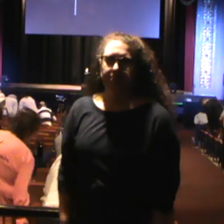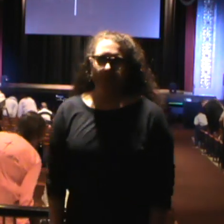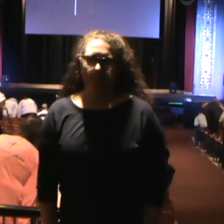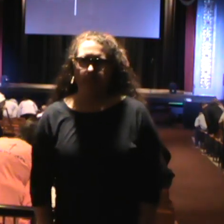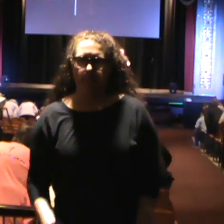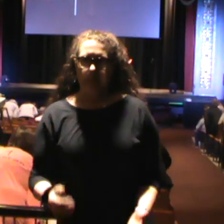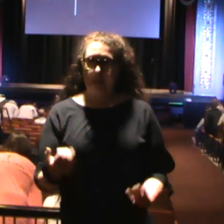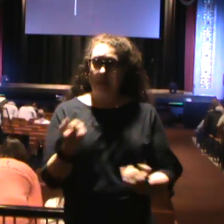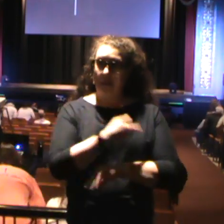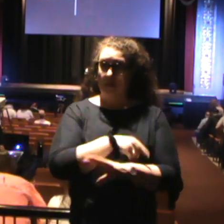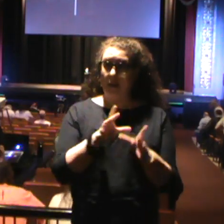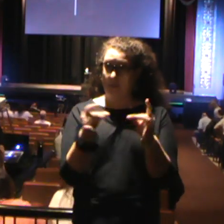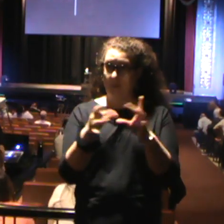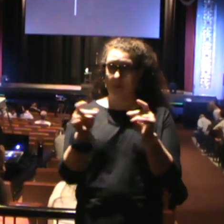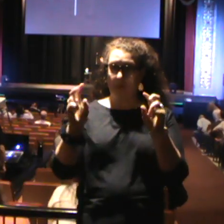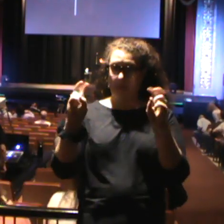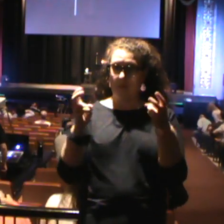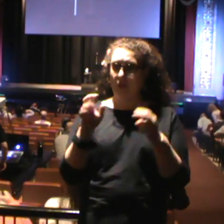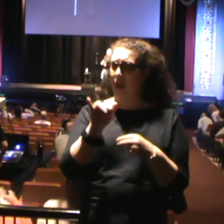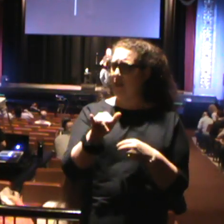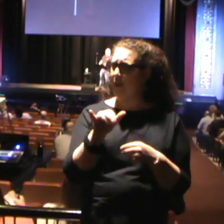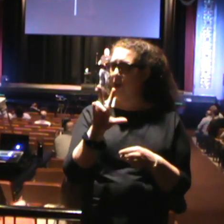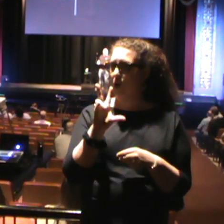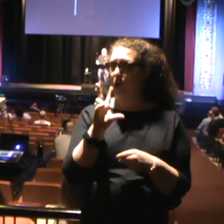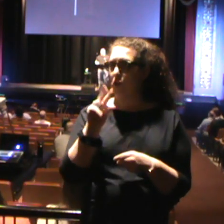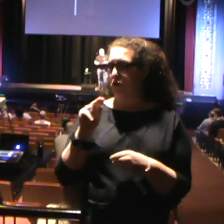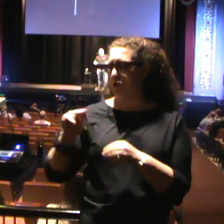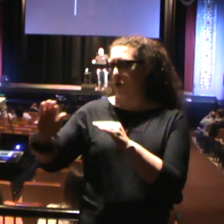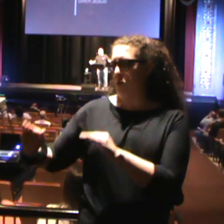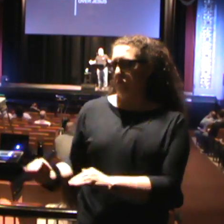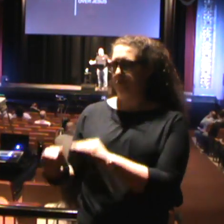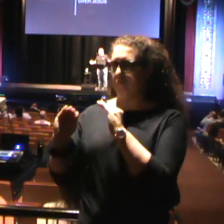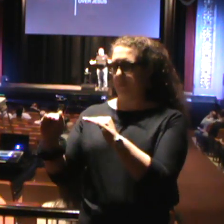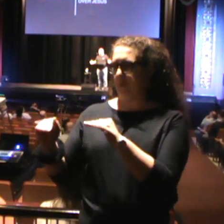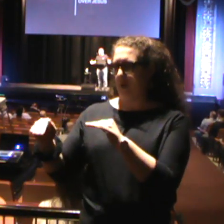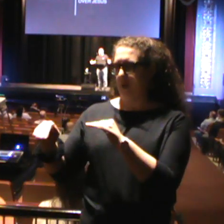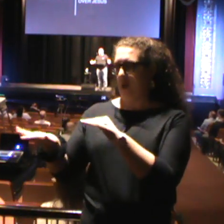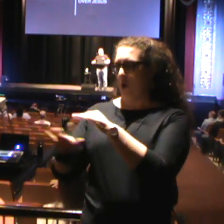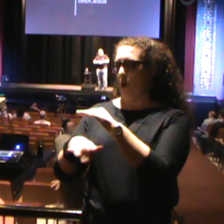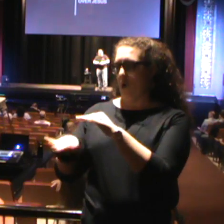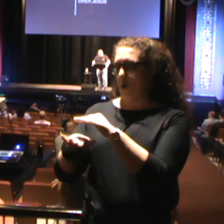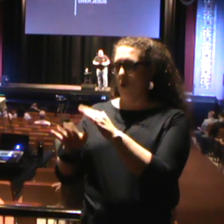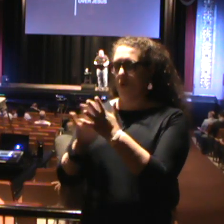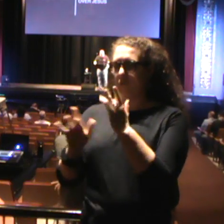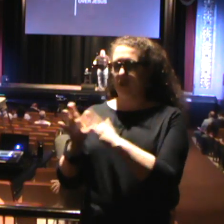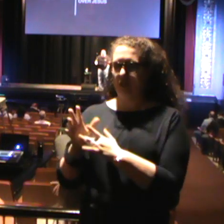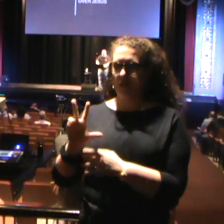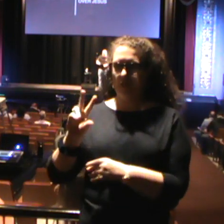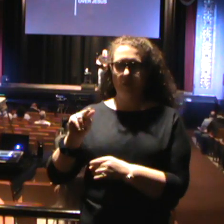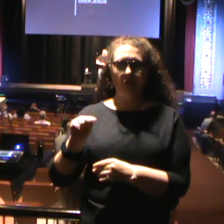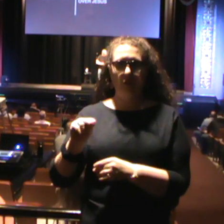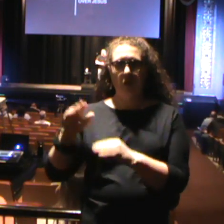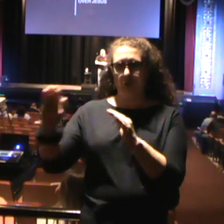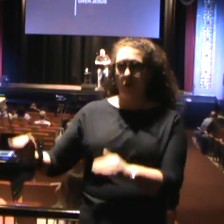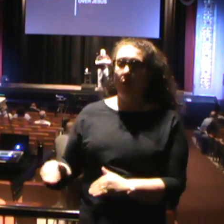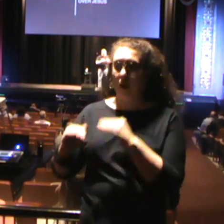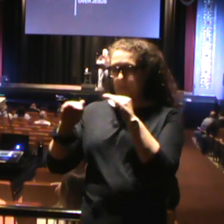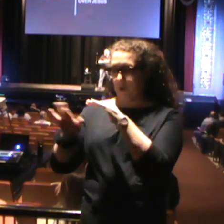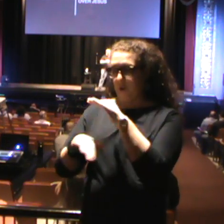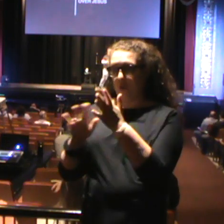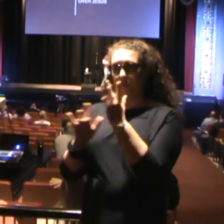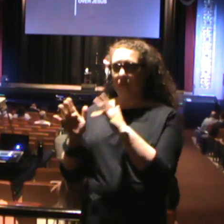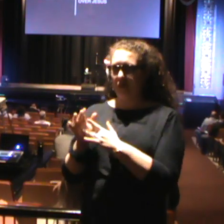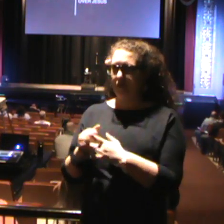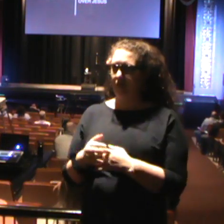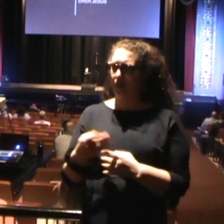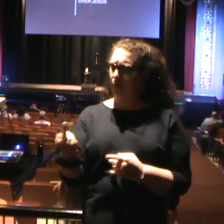I have a title of today's message, There Is No Upgrade Over Jesus. There's no upgrade over Jesus. Like, we're